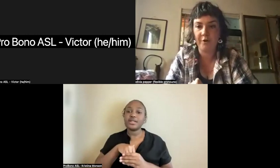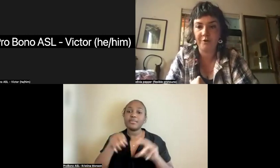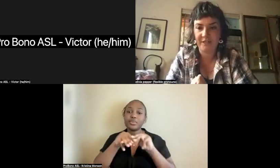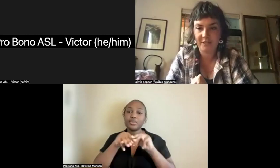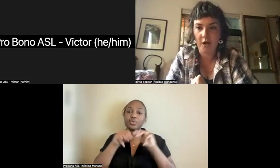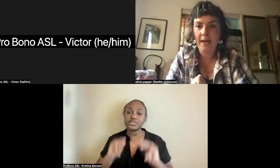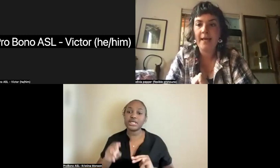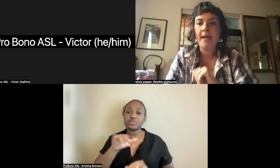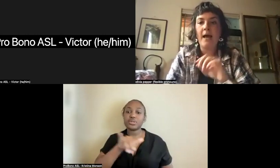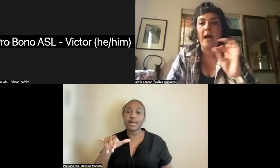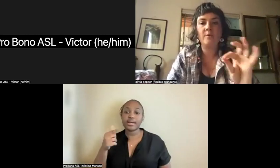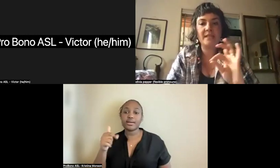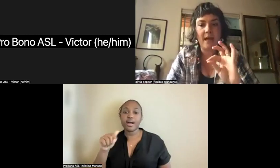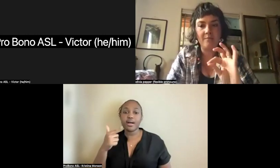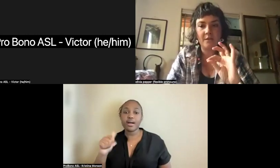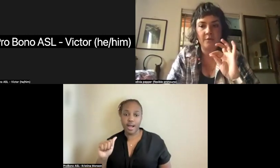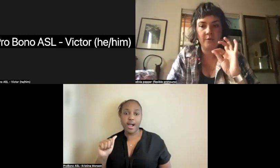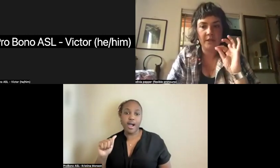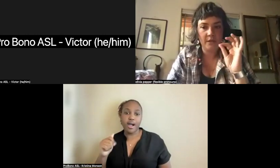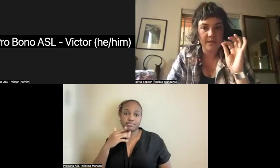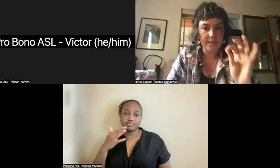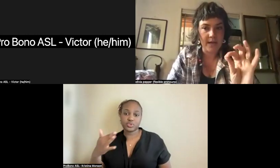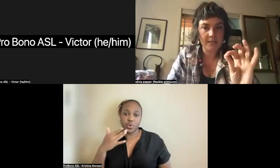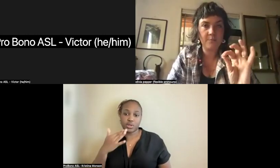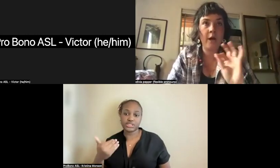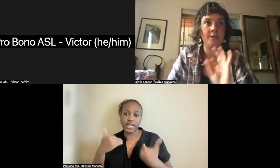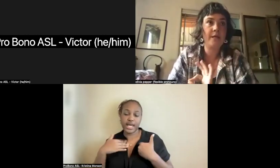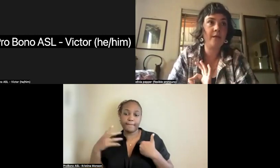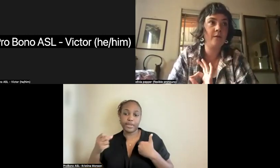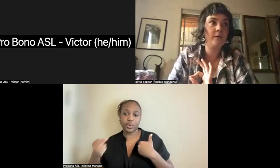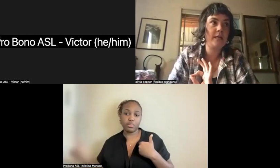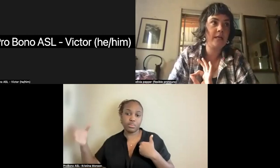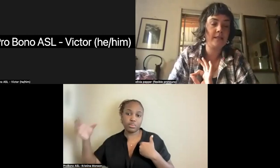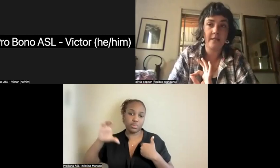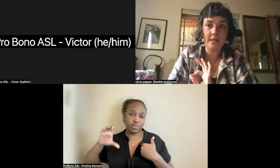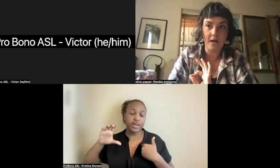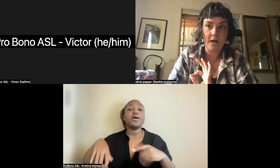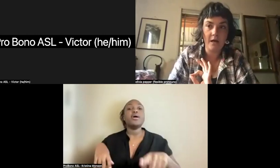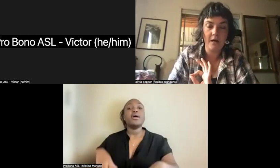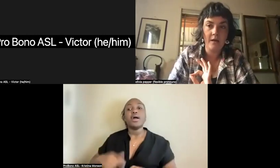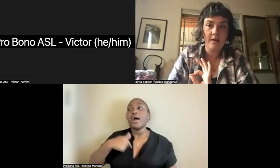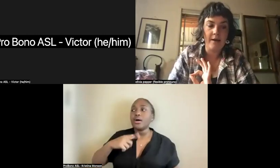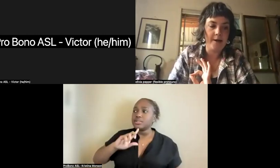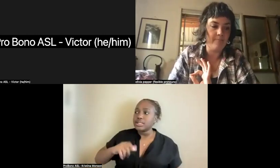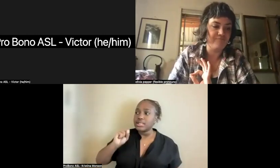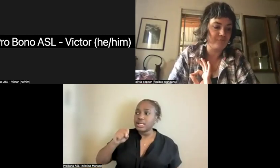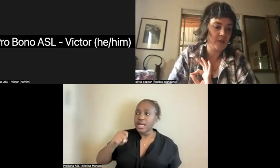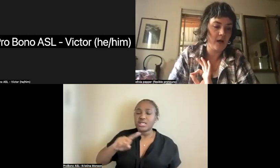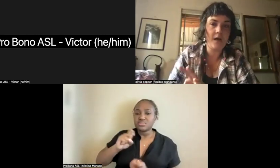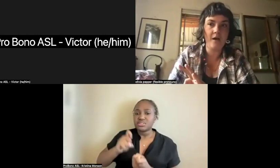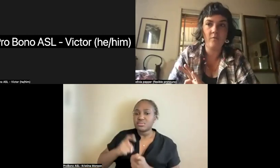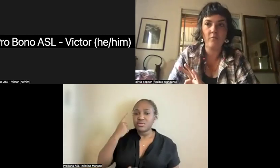milk on her during a song? I would say absolutely. Yes. Particularly Lady Gaga. Um,